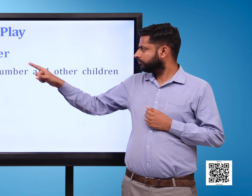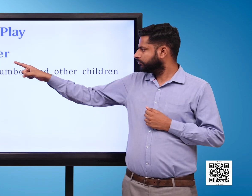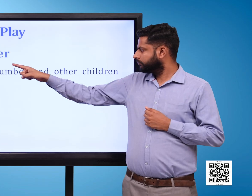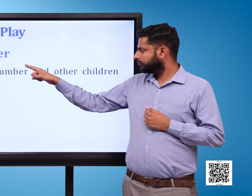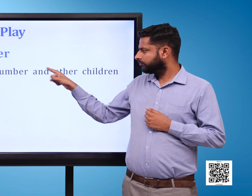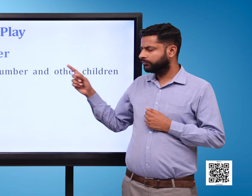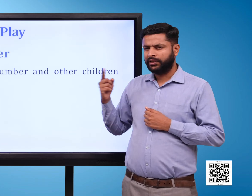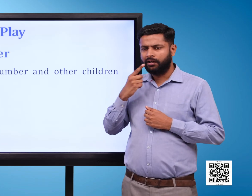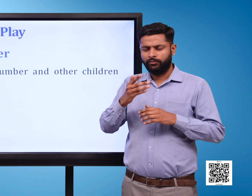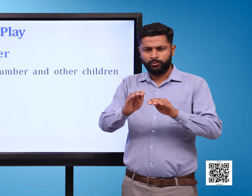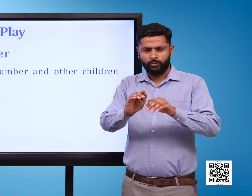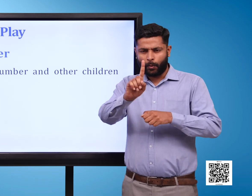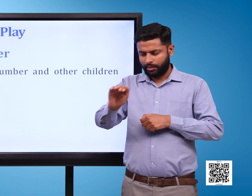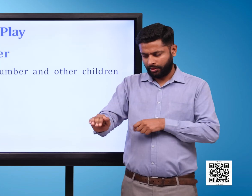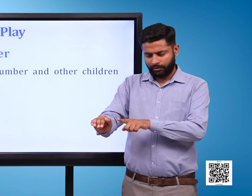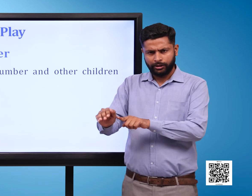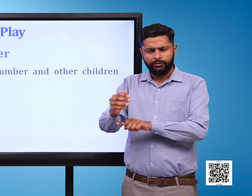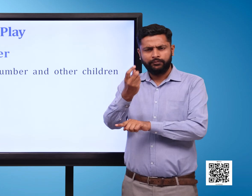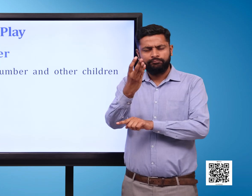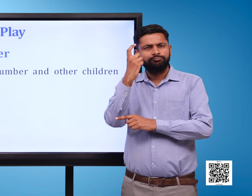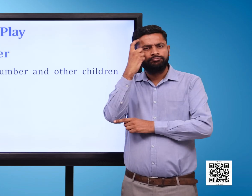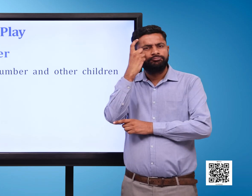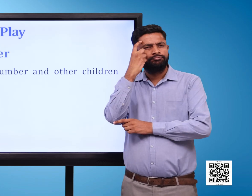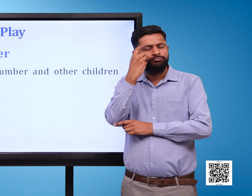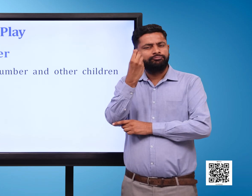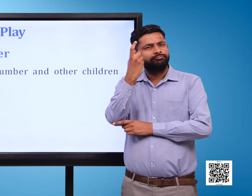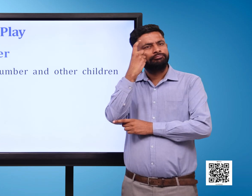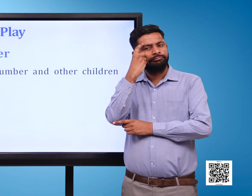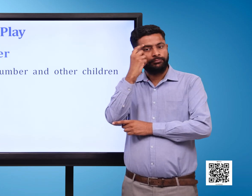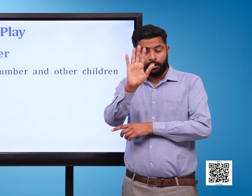A child thinks of a number and other children have to guess it